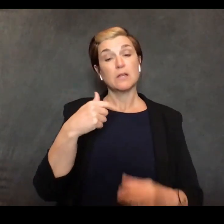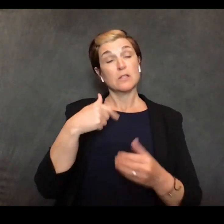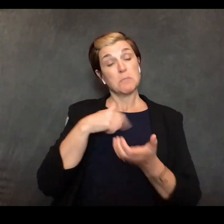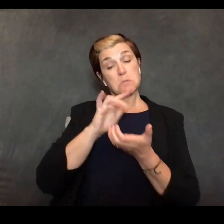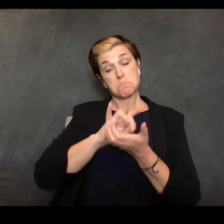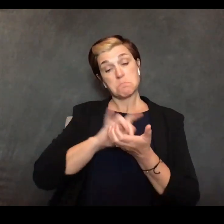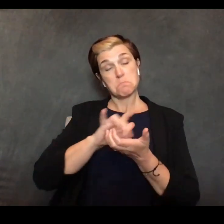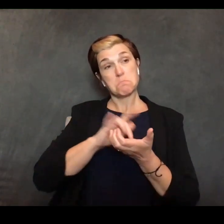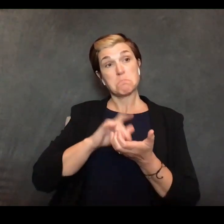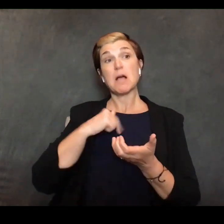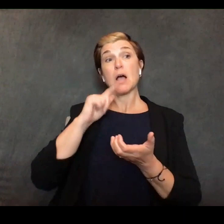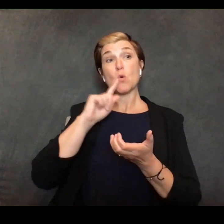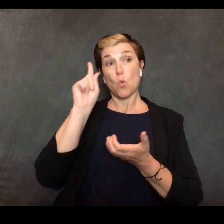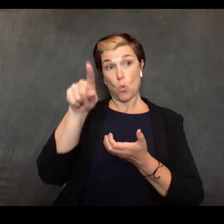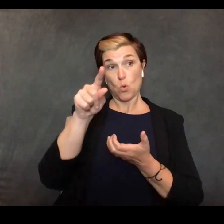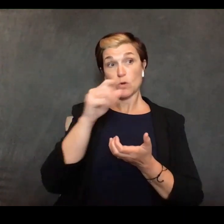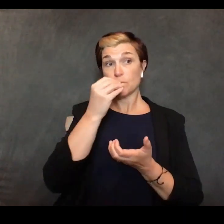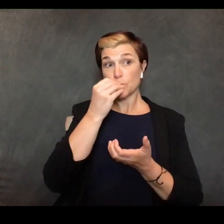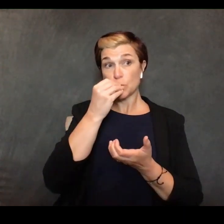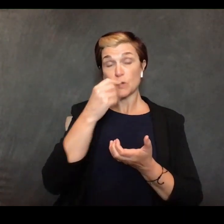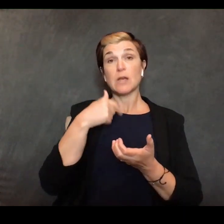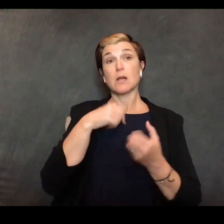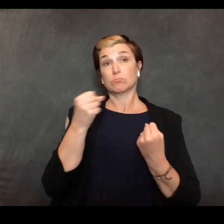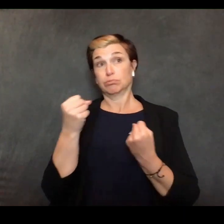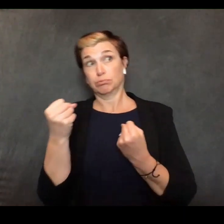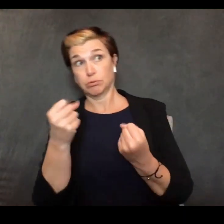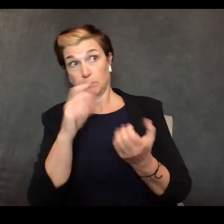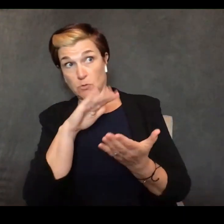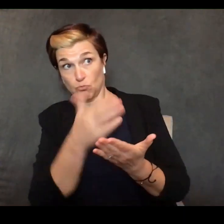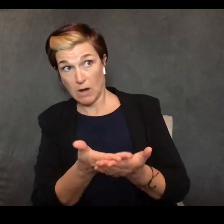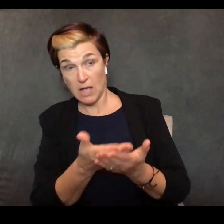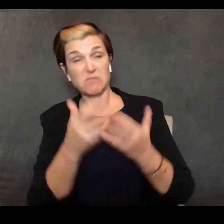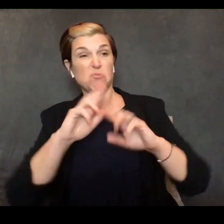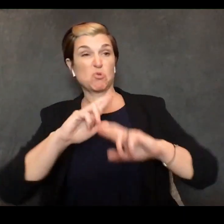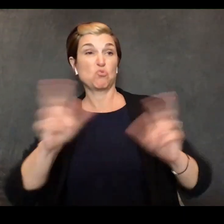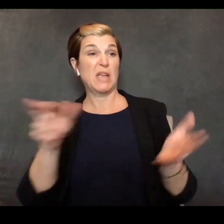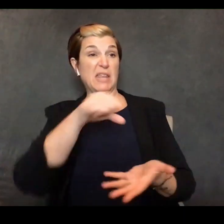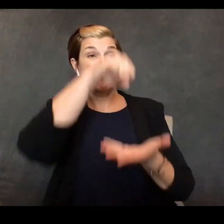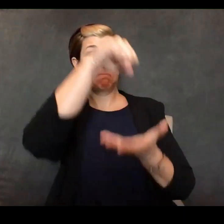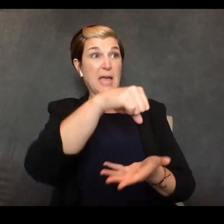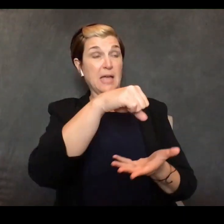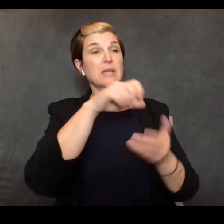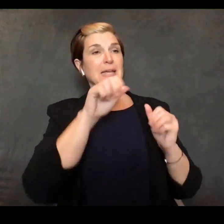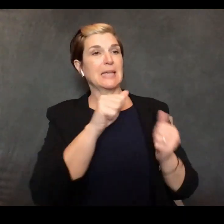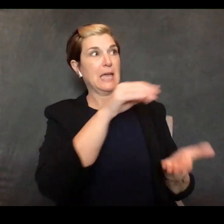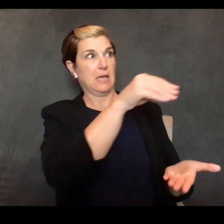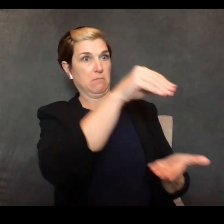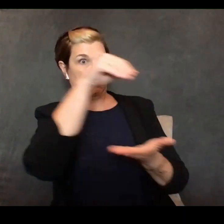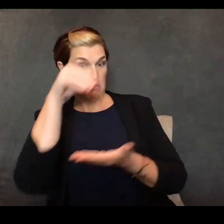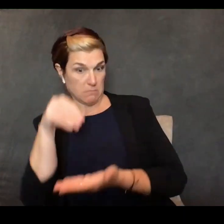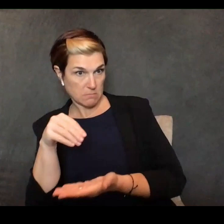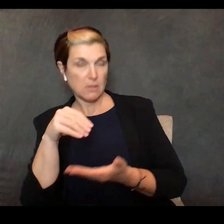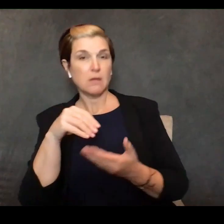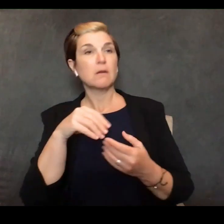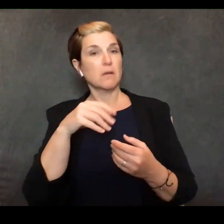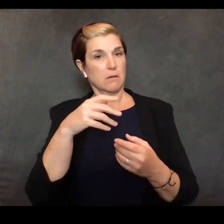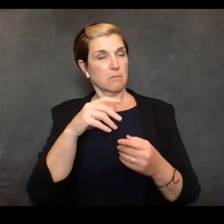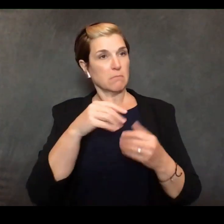simple as they'll have it packed they can give it to you with social distancing and it'll be very fast so we expect